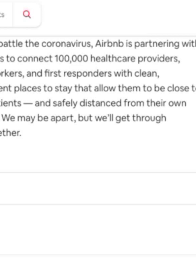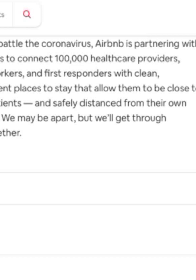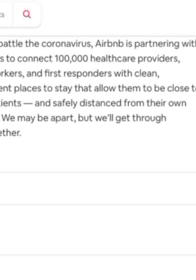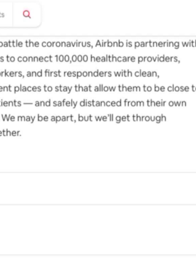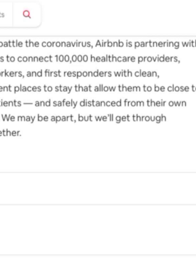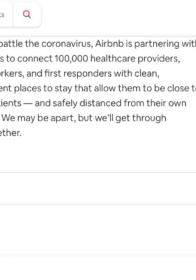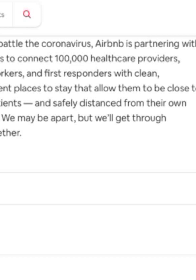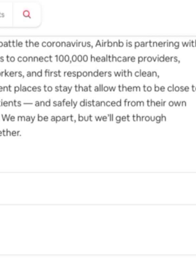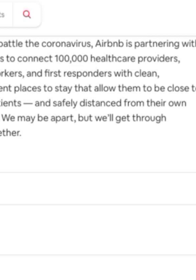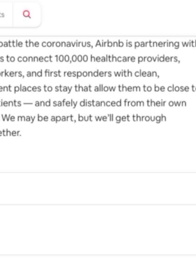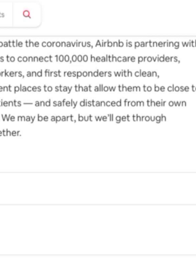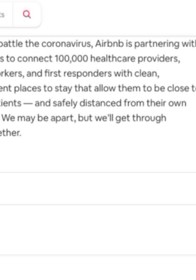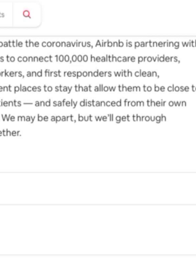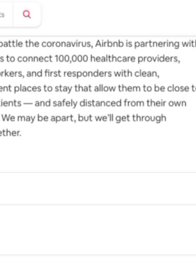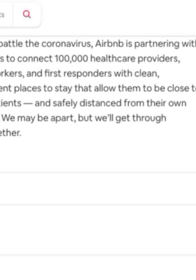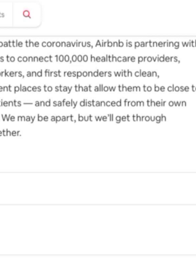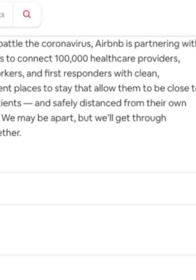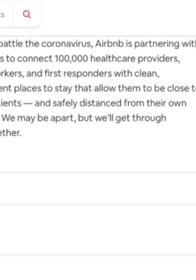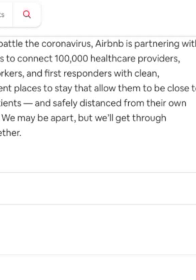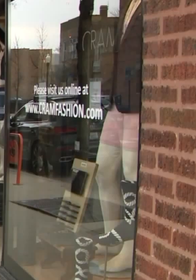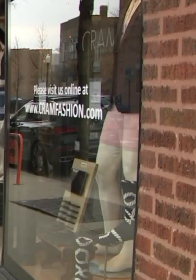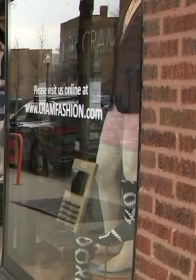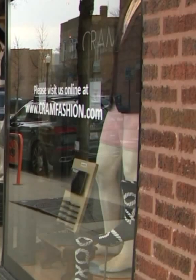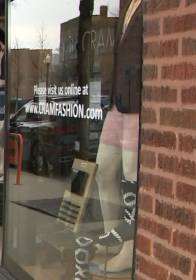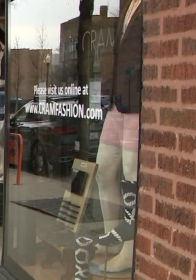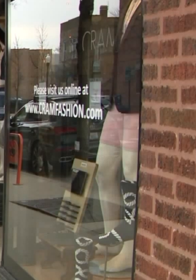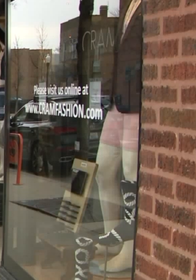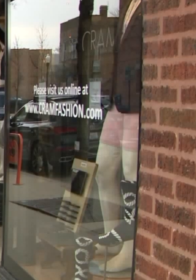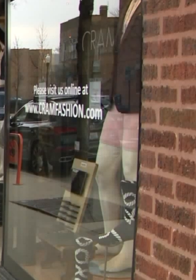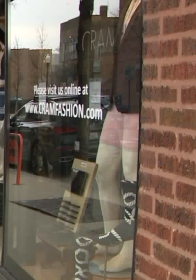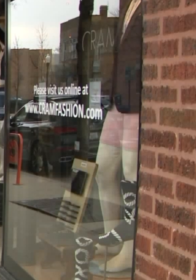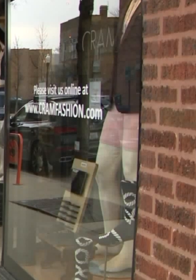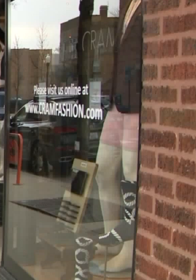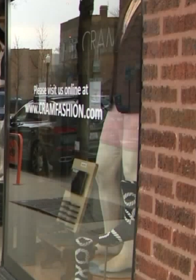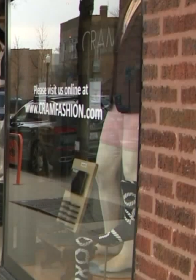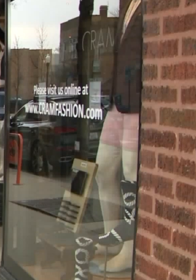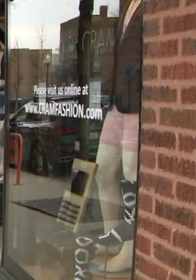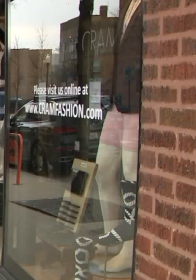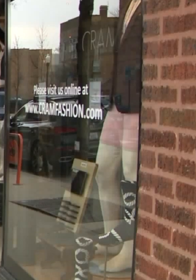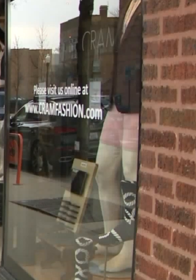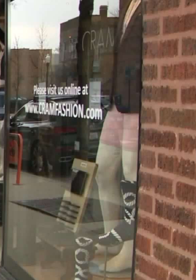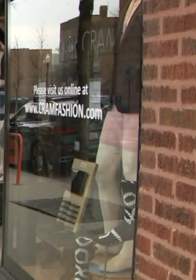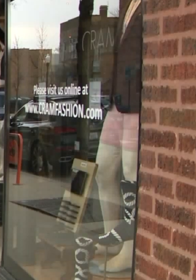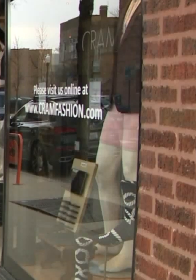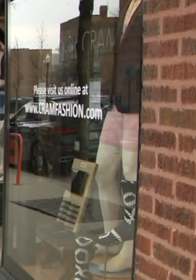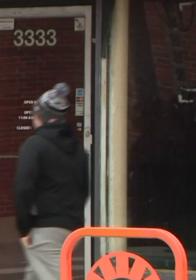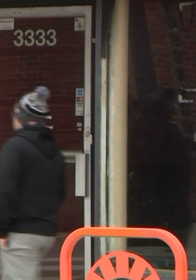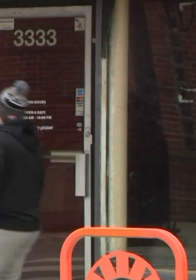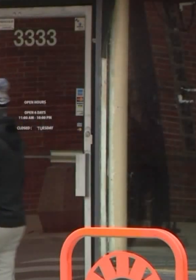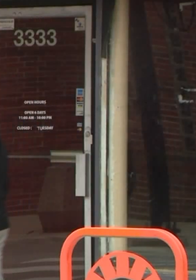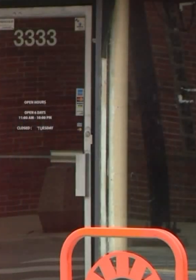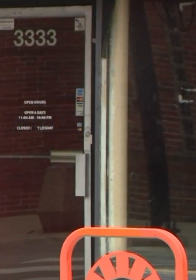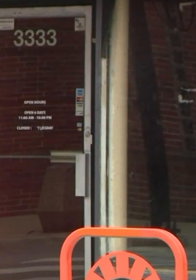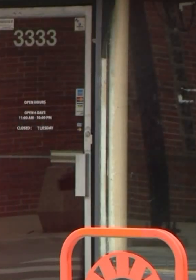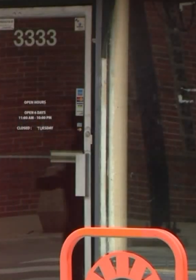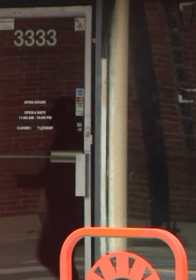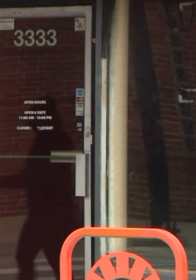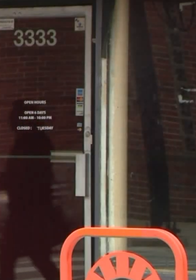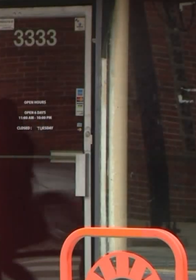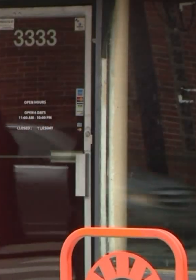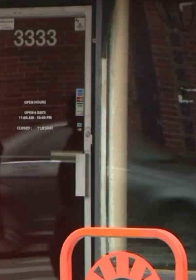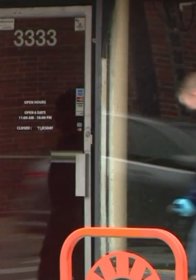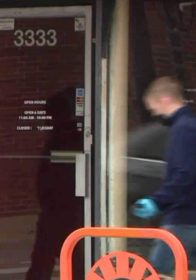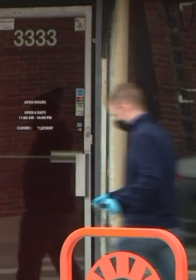says continue to allow large parties at their properties. Fines are $2,000 to $10,000. They include gyms, bars and